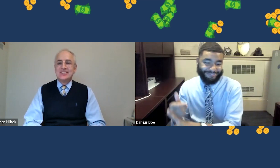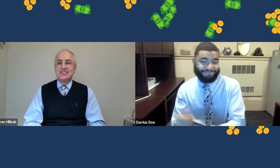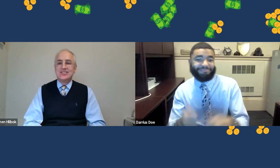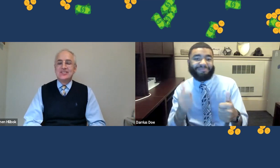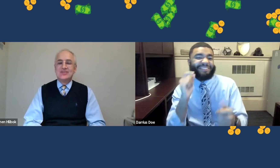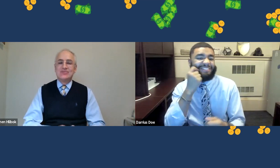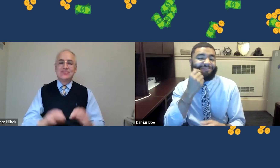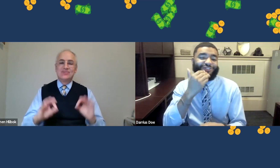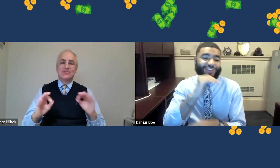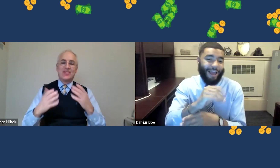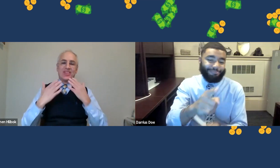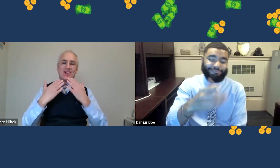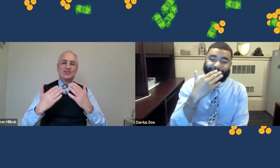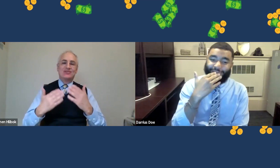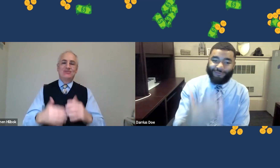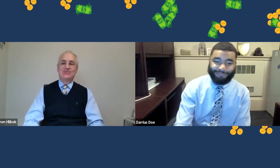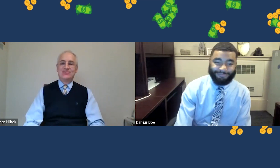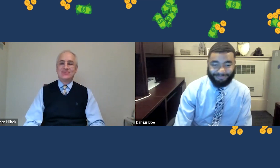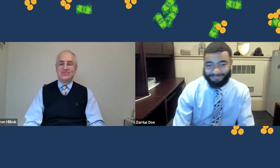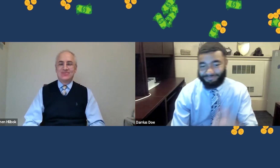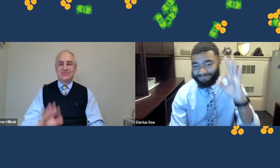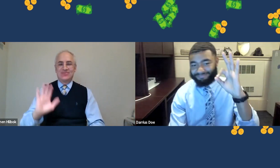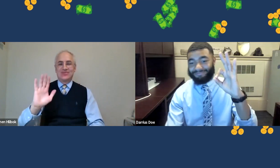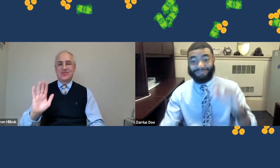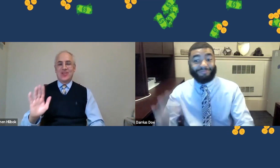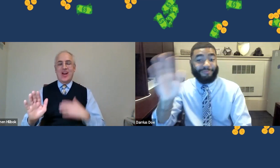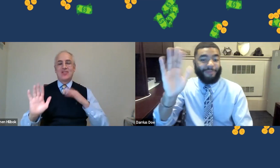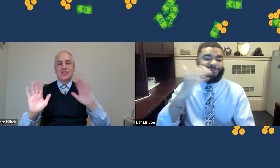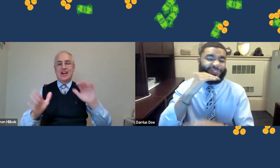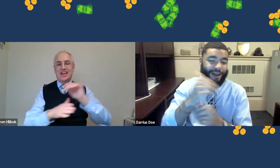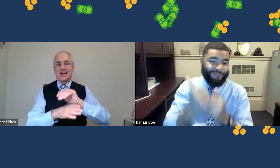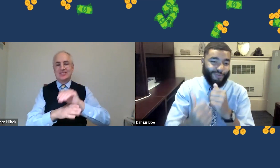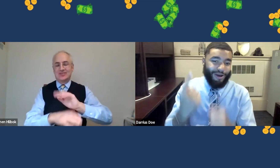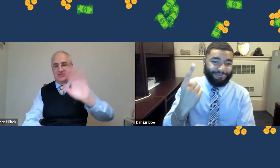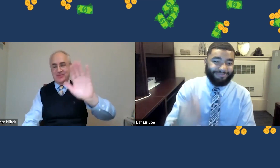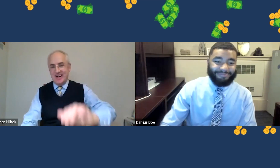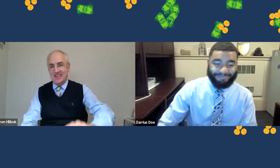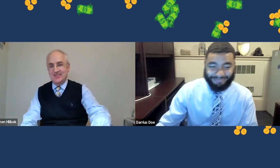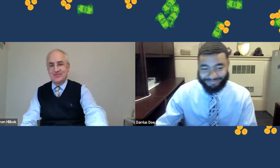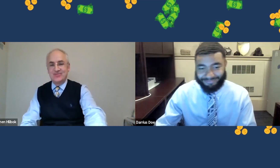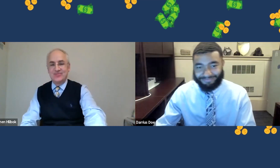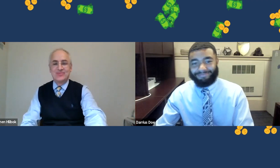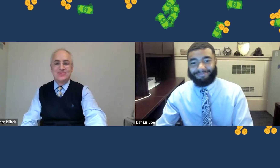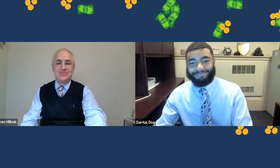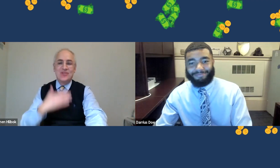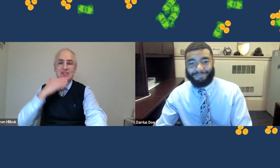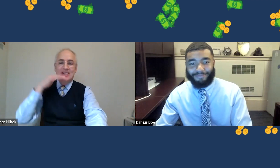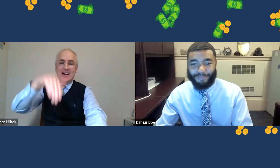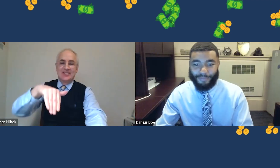and take care of yourselves. Stephen, good night. And thank you. Thank you. You have a great night. Good night, everyone.